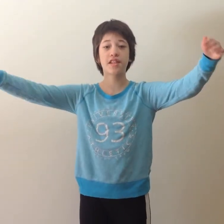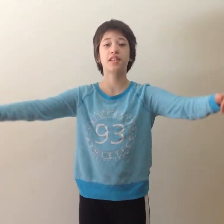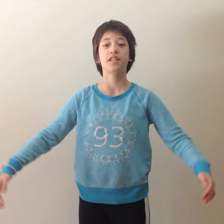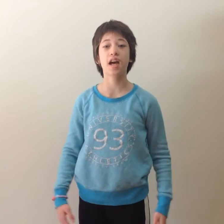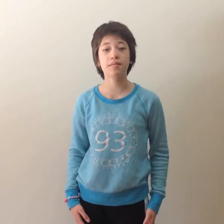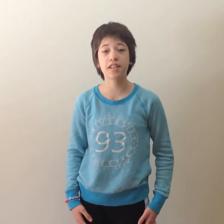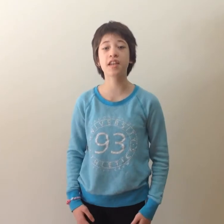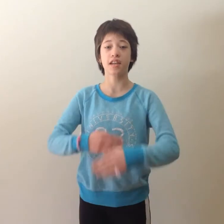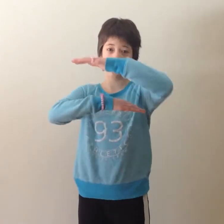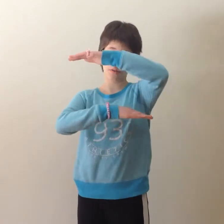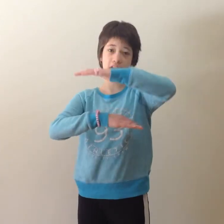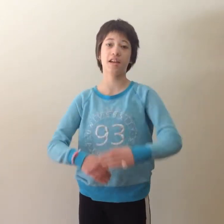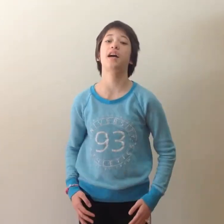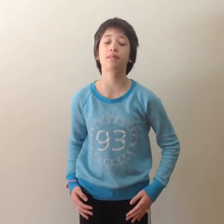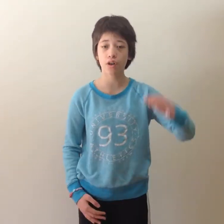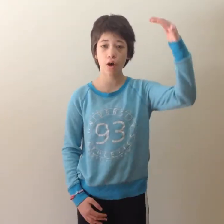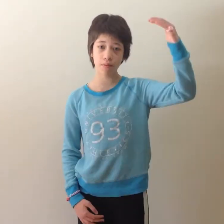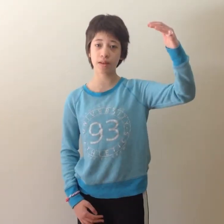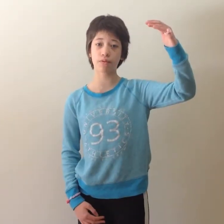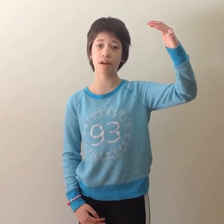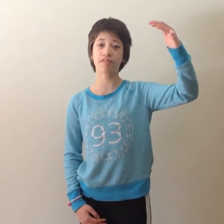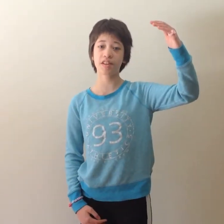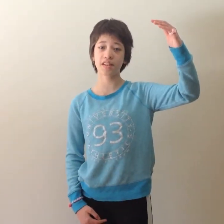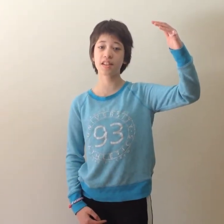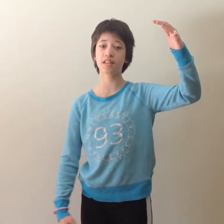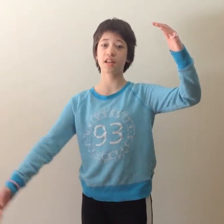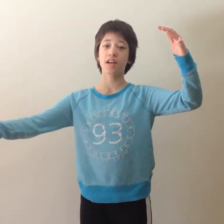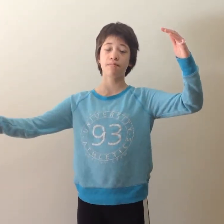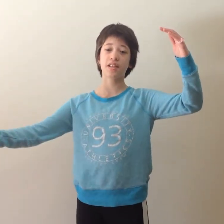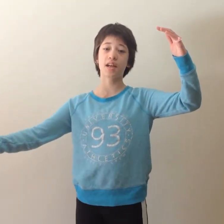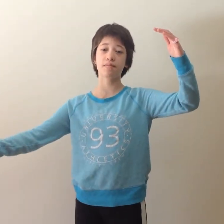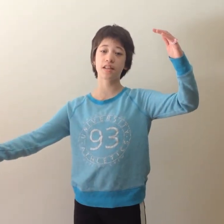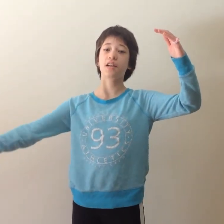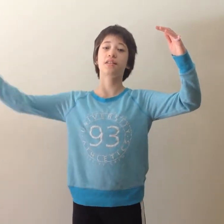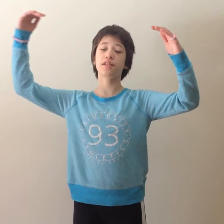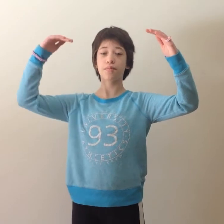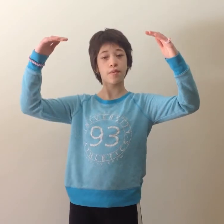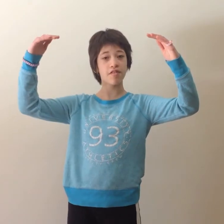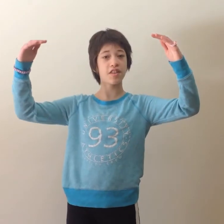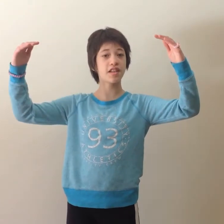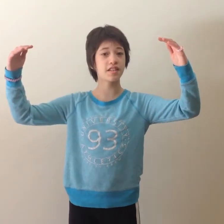times C, equals A times opening parenthesis, B times C, closing parenthesis.